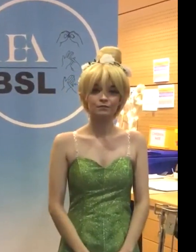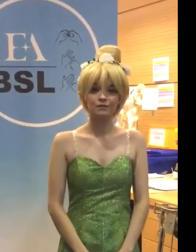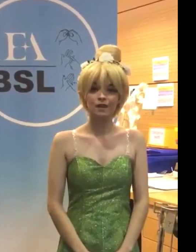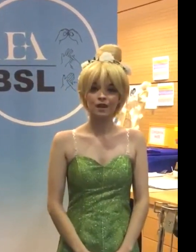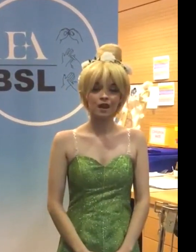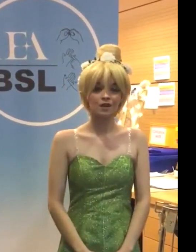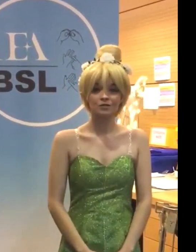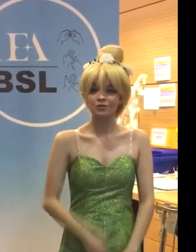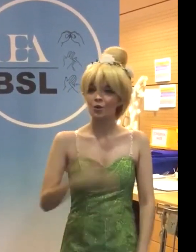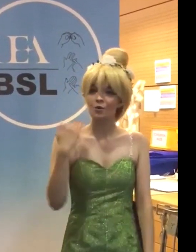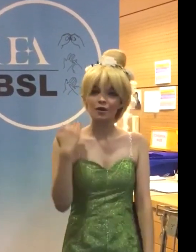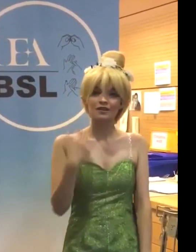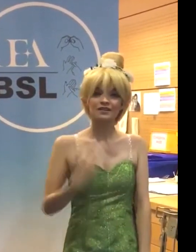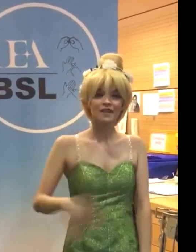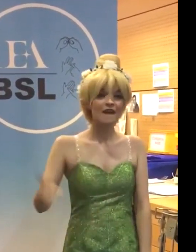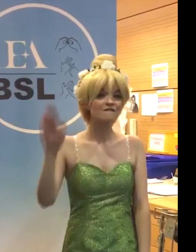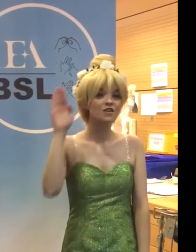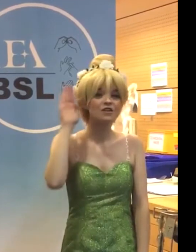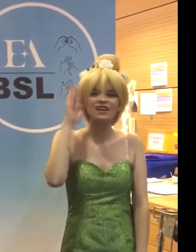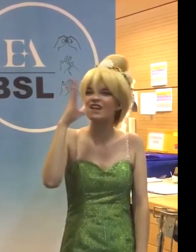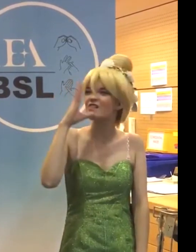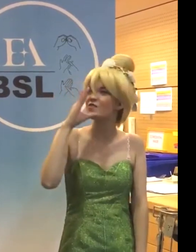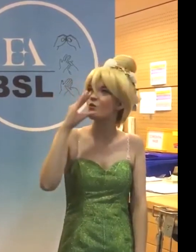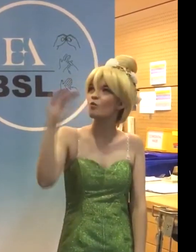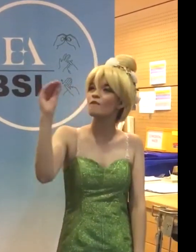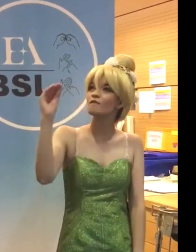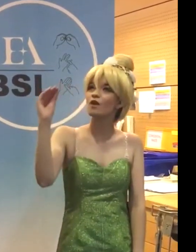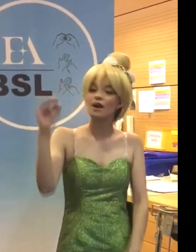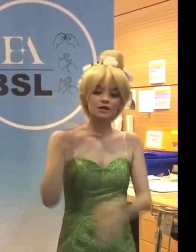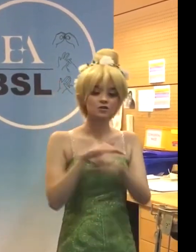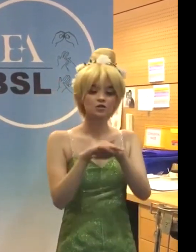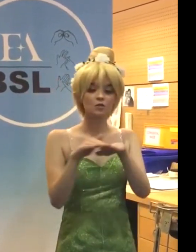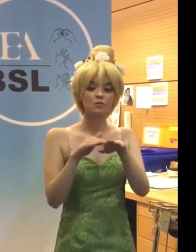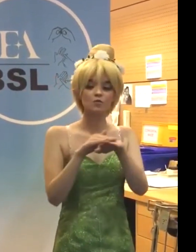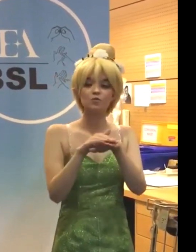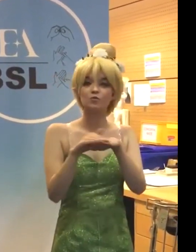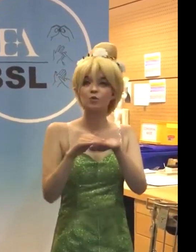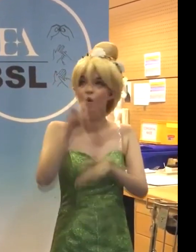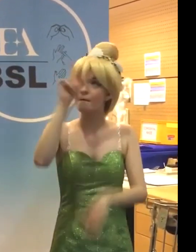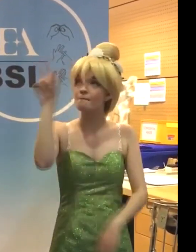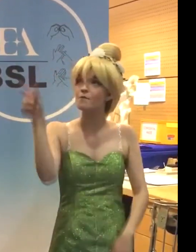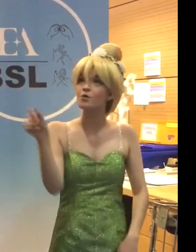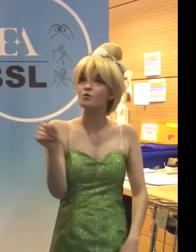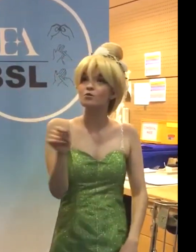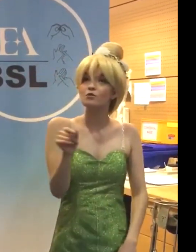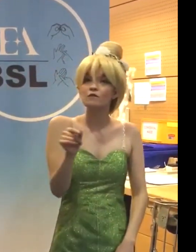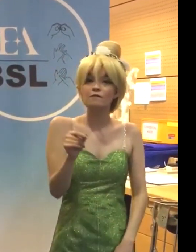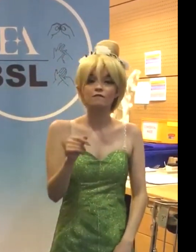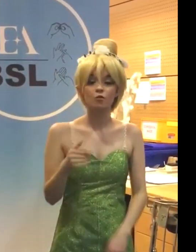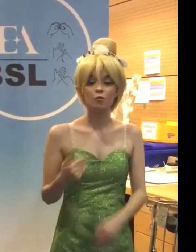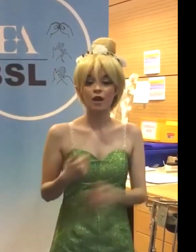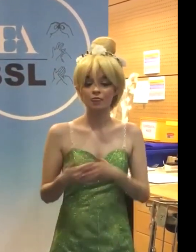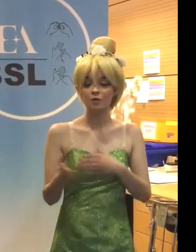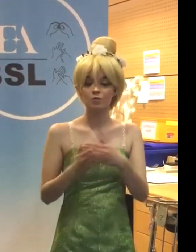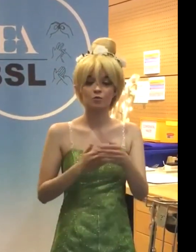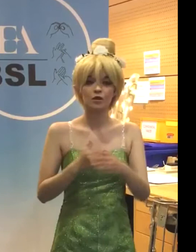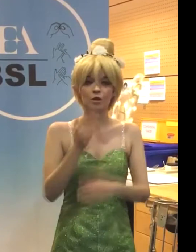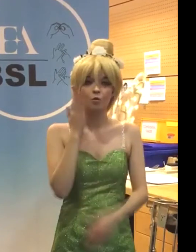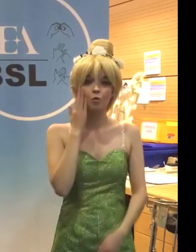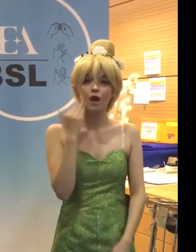And you'll never hear the wolf cry to the blue corn moon. But whether we are white